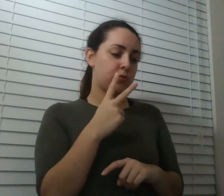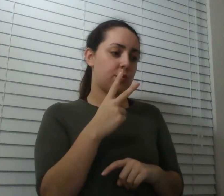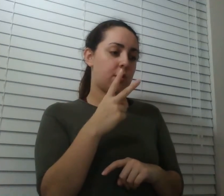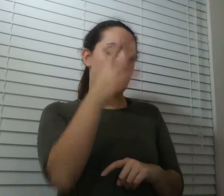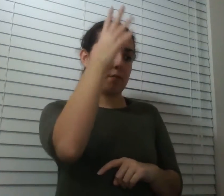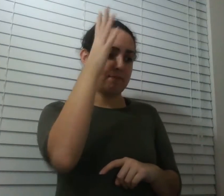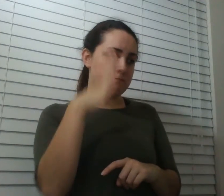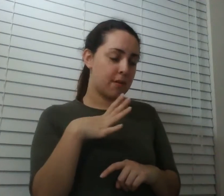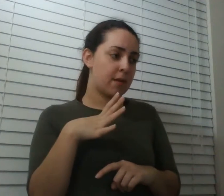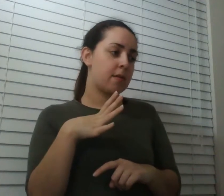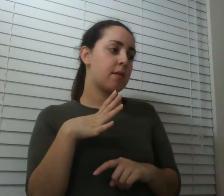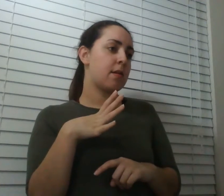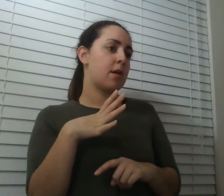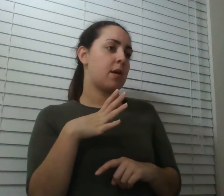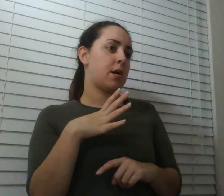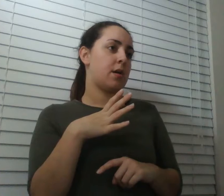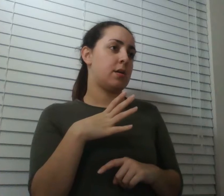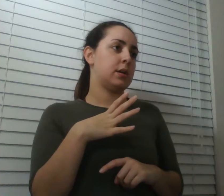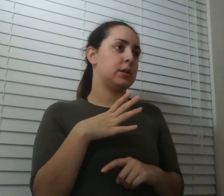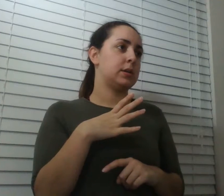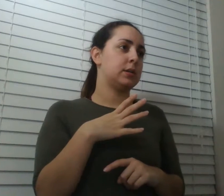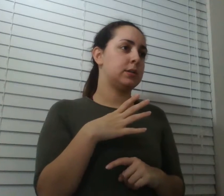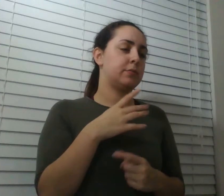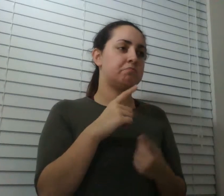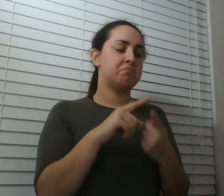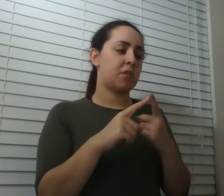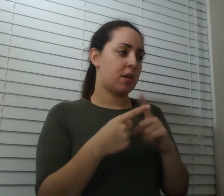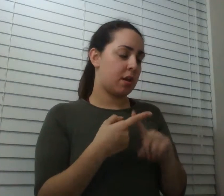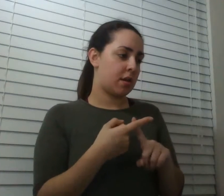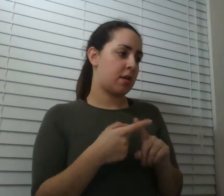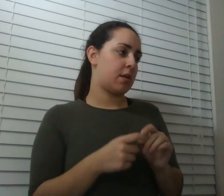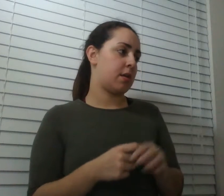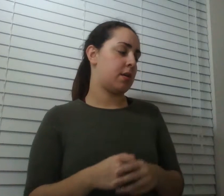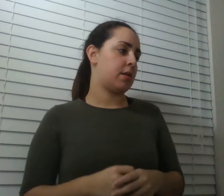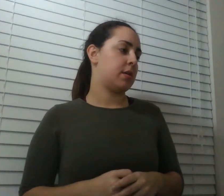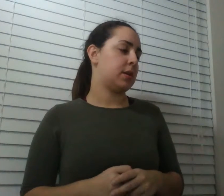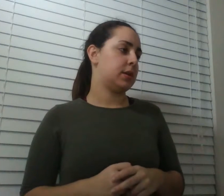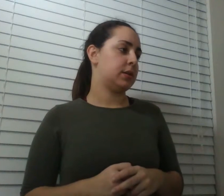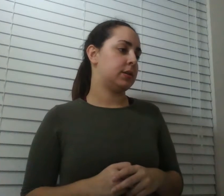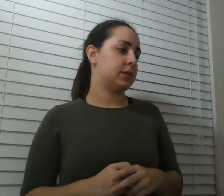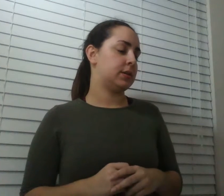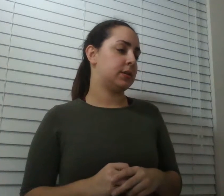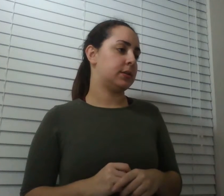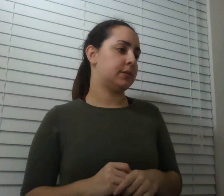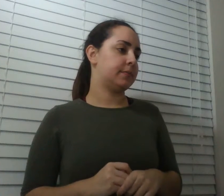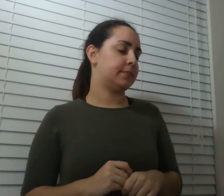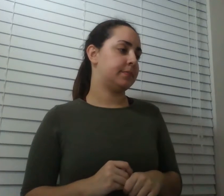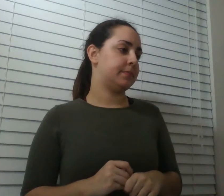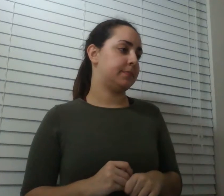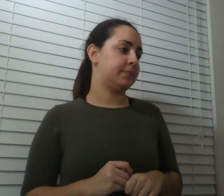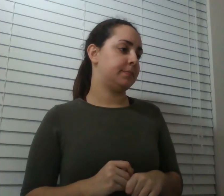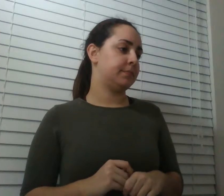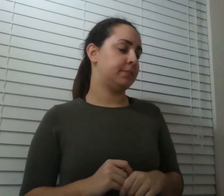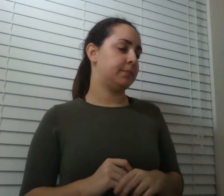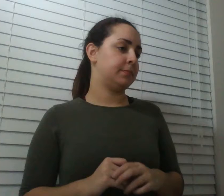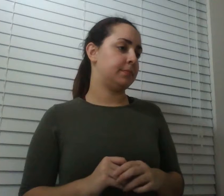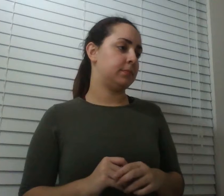through it peers breathe into the area that's bringing you today yeah yeah breathe into it man what is it that's one of the guys